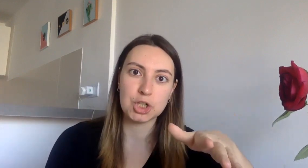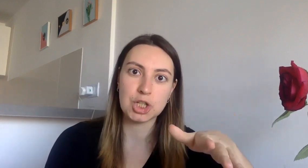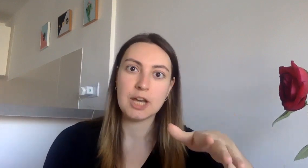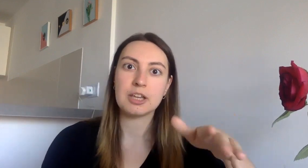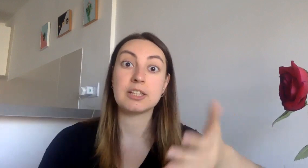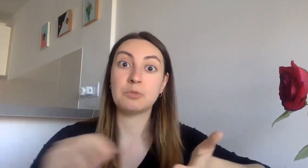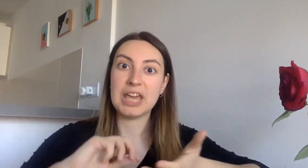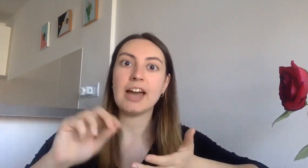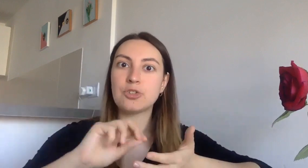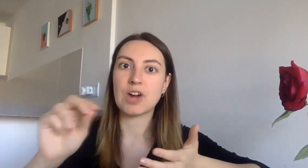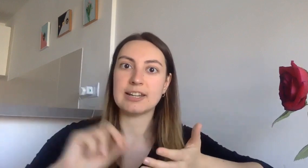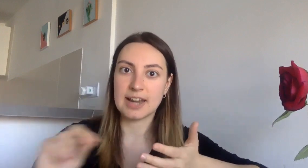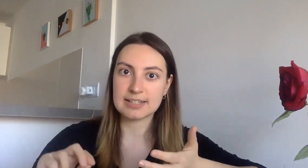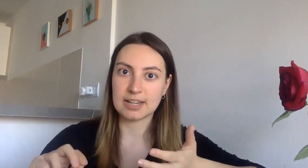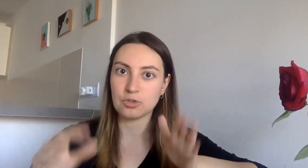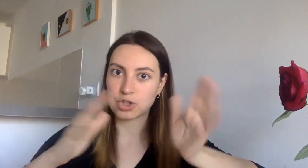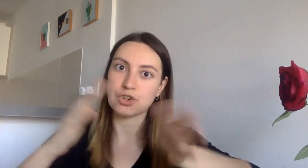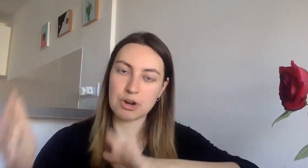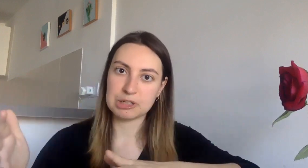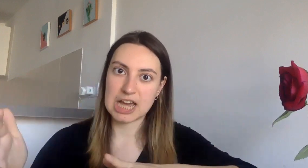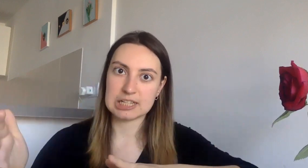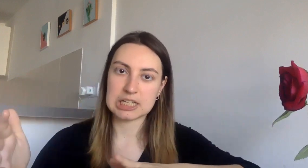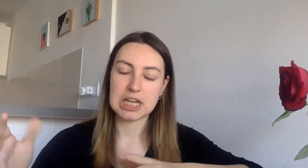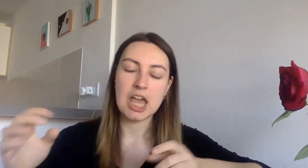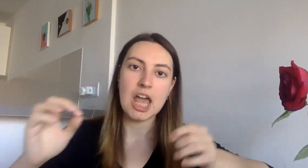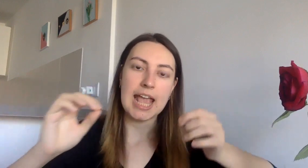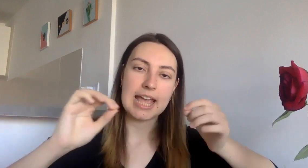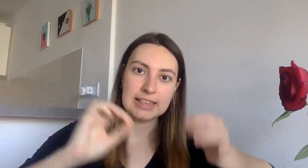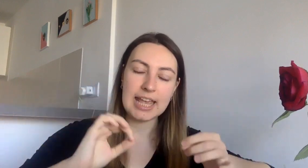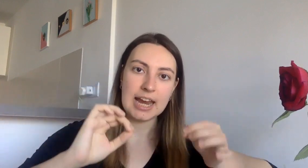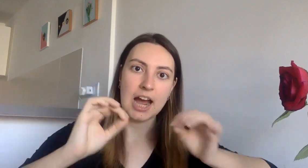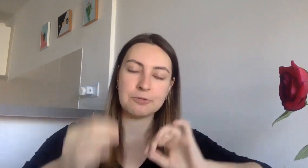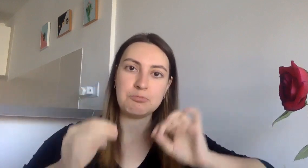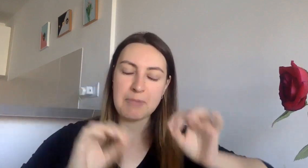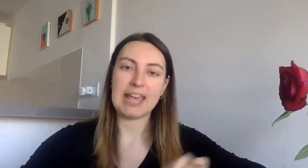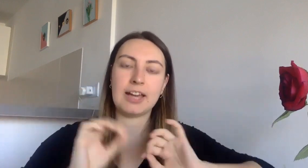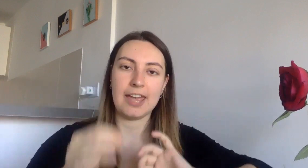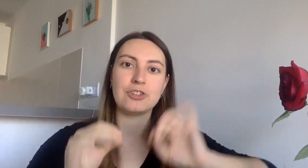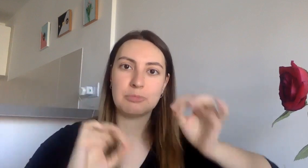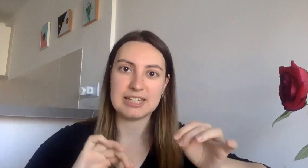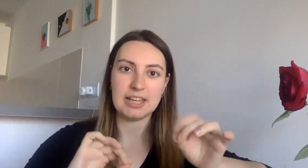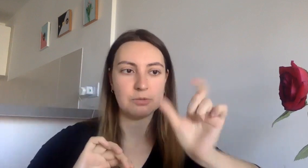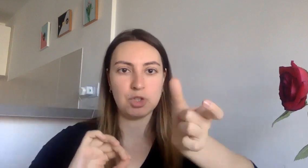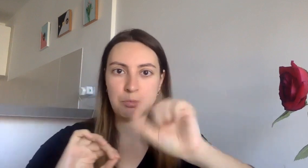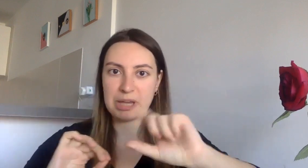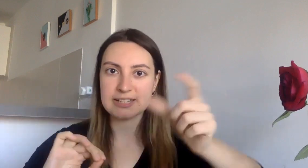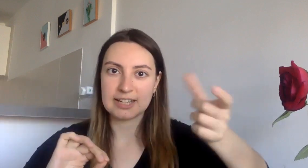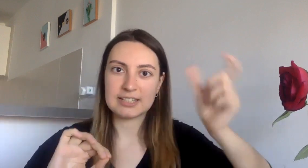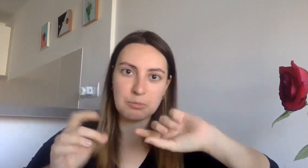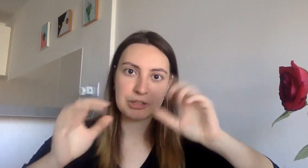because we had to write an essay not just a grammar test and there i would make occasional mistakes with dopids like double